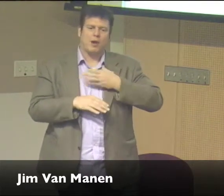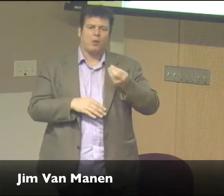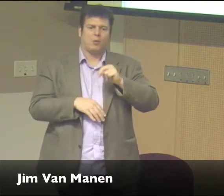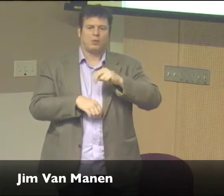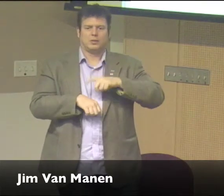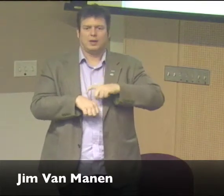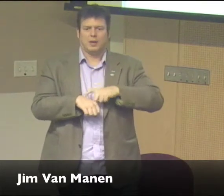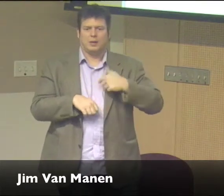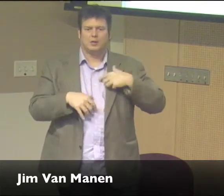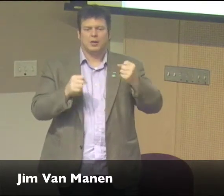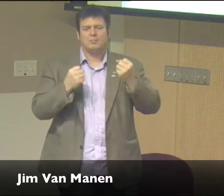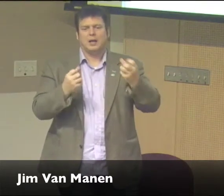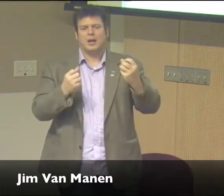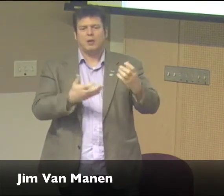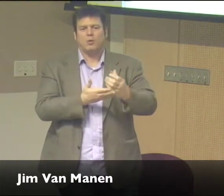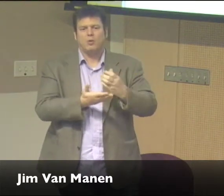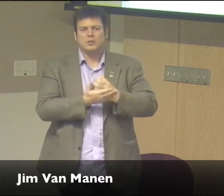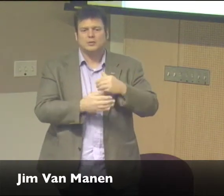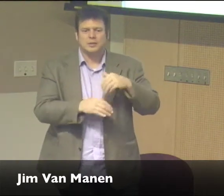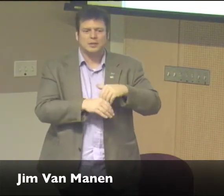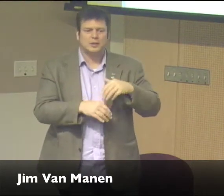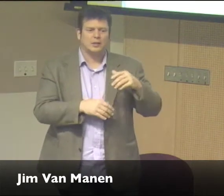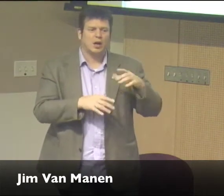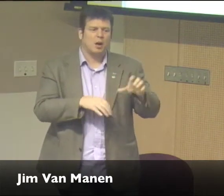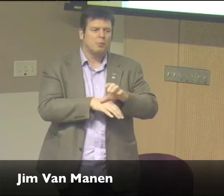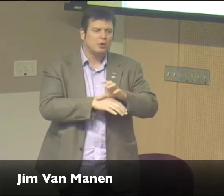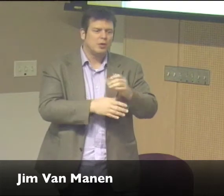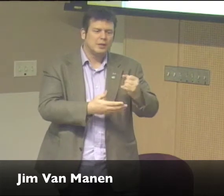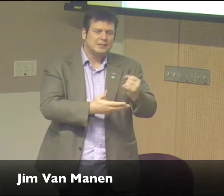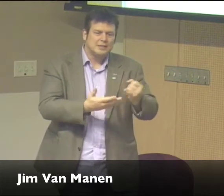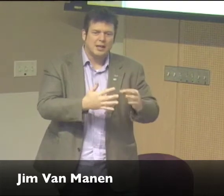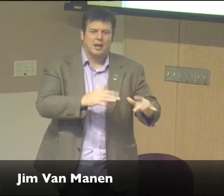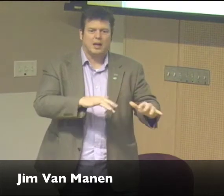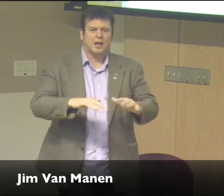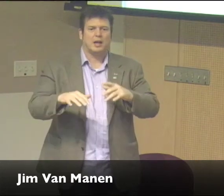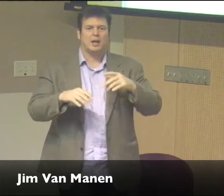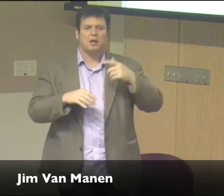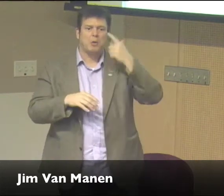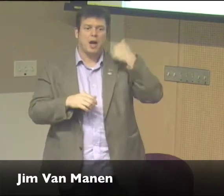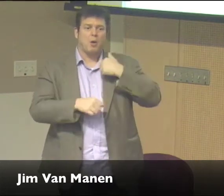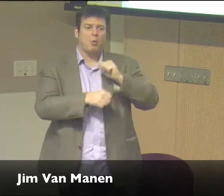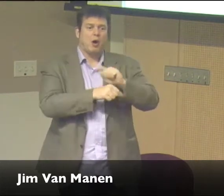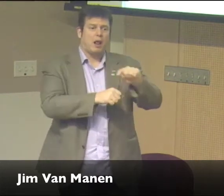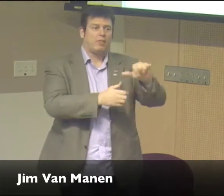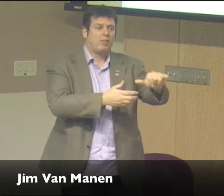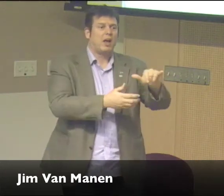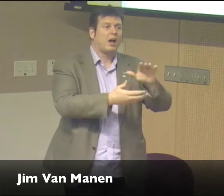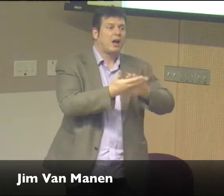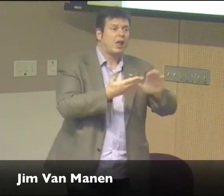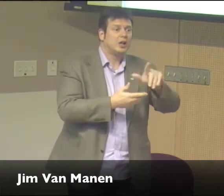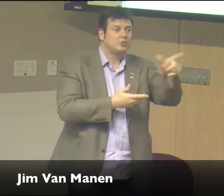something about art, but really I'm a self-taught. I do some computer art. I do,